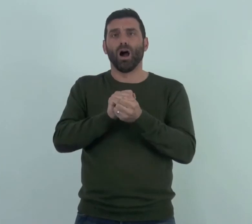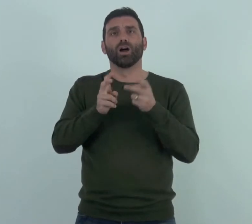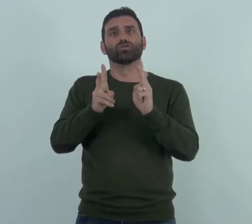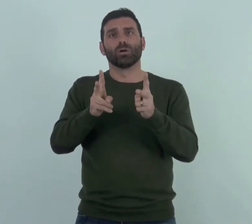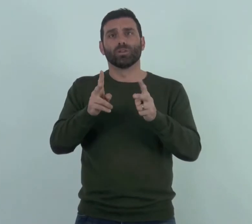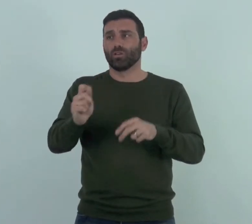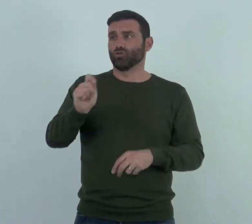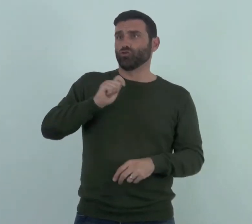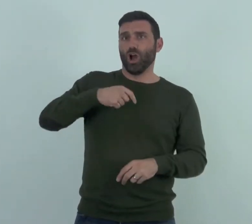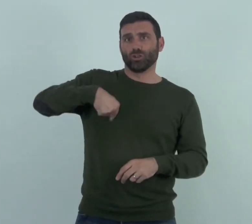accept such conditions.